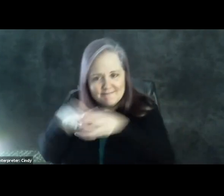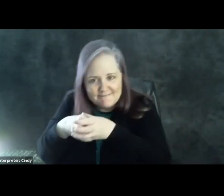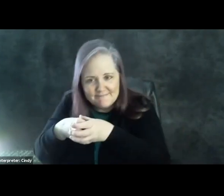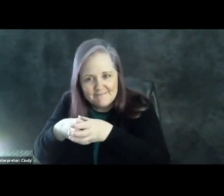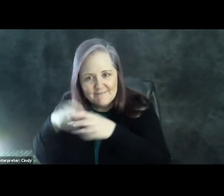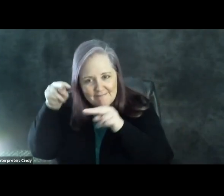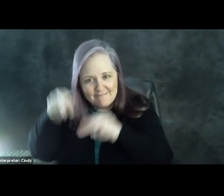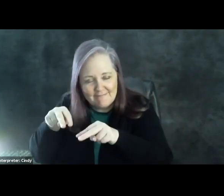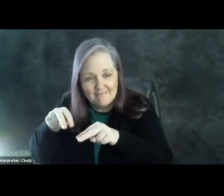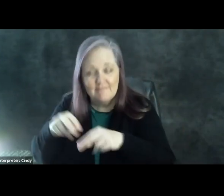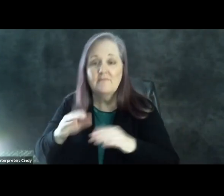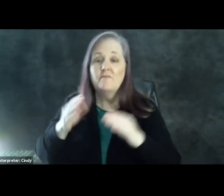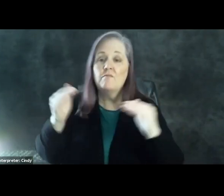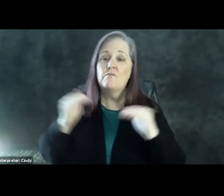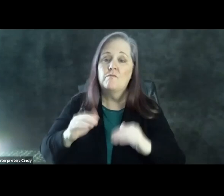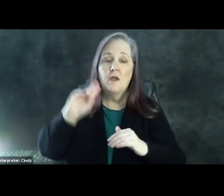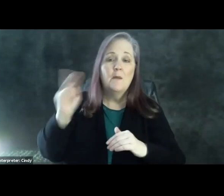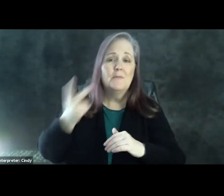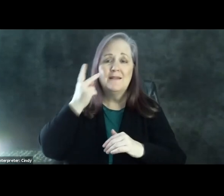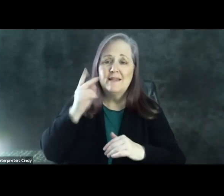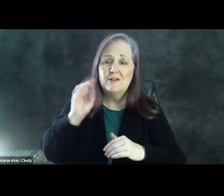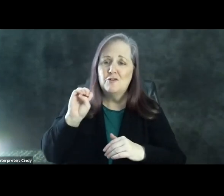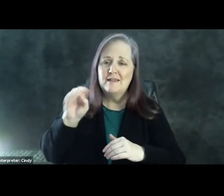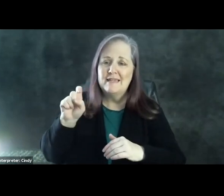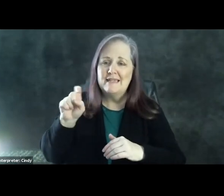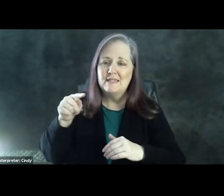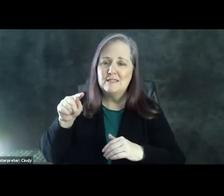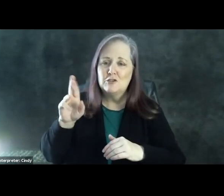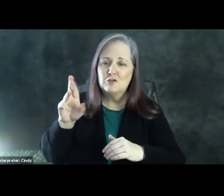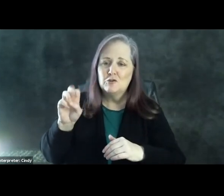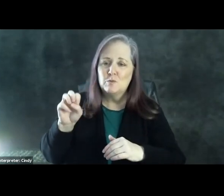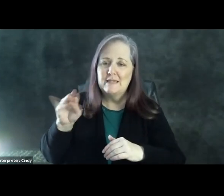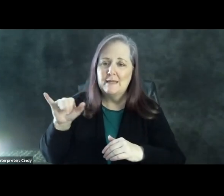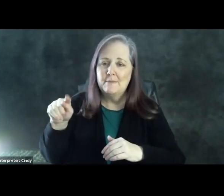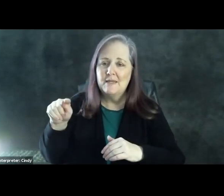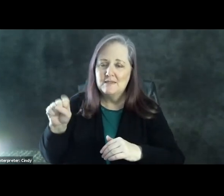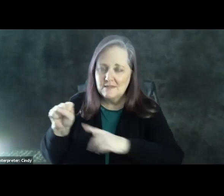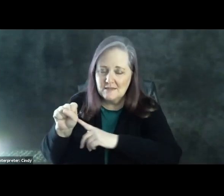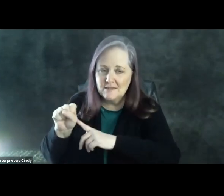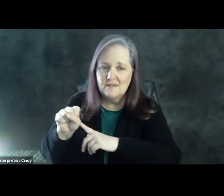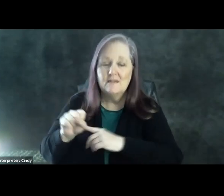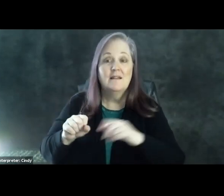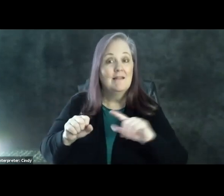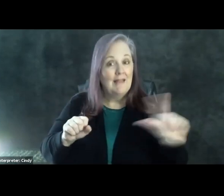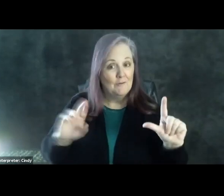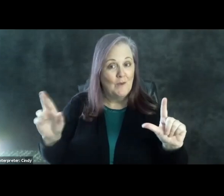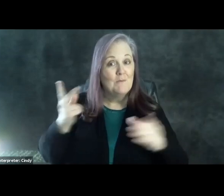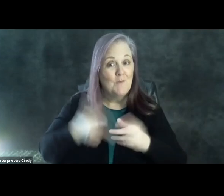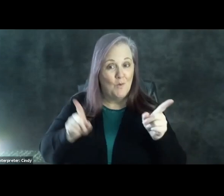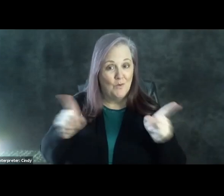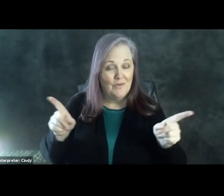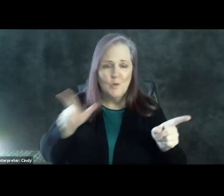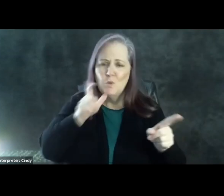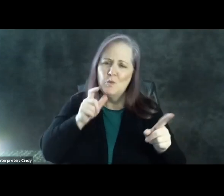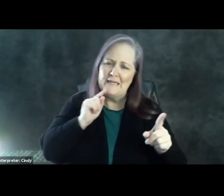extremists are more likely to take in disinformation and that's true on the left and the right. So people who are